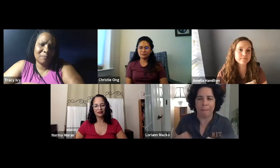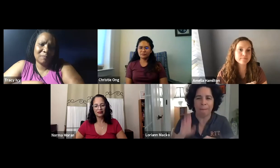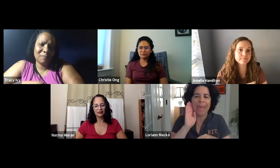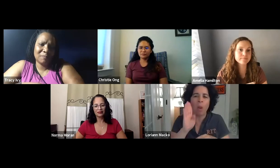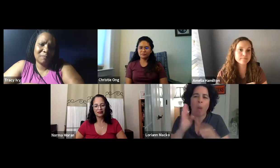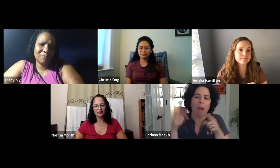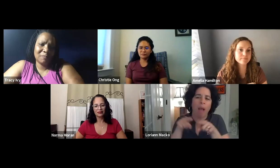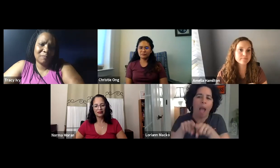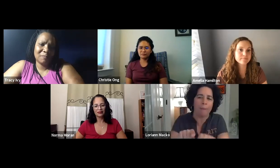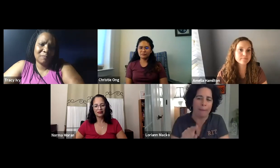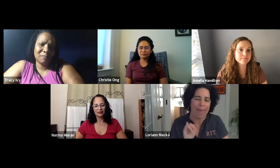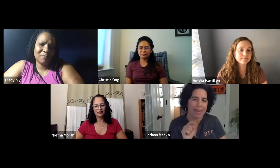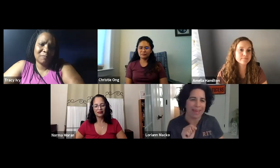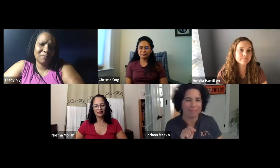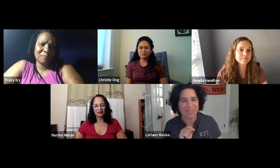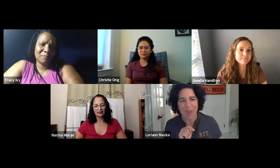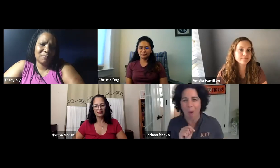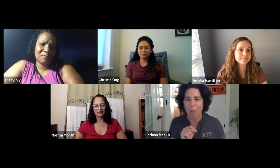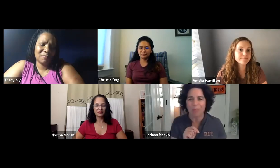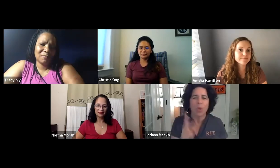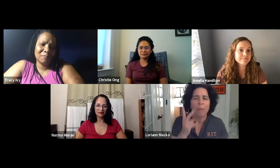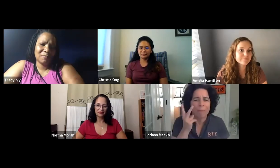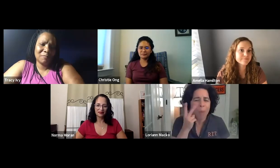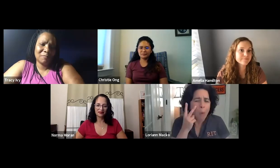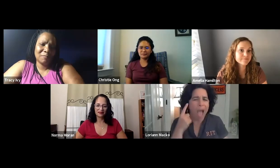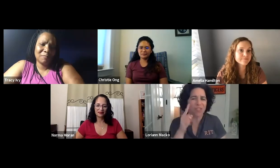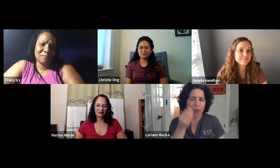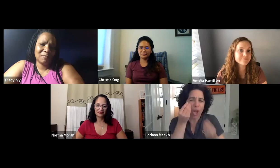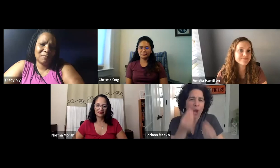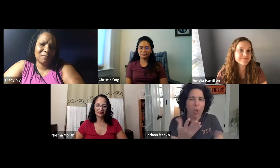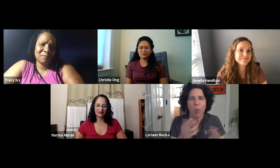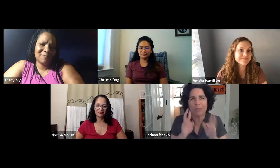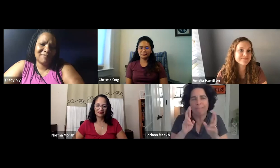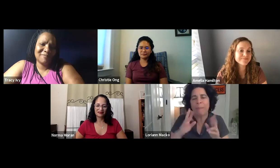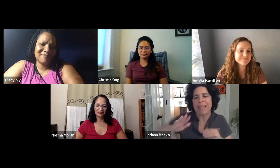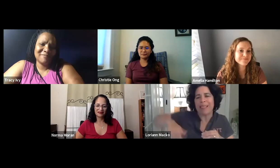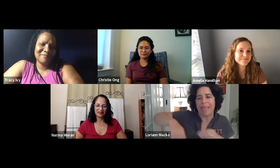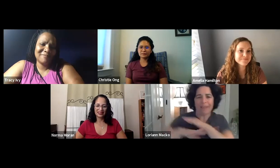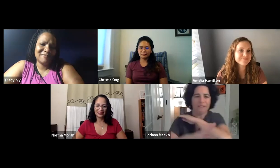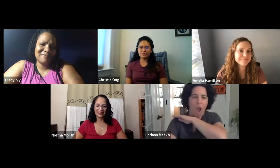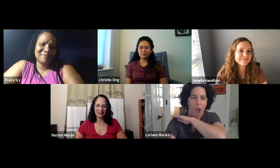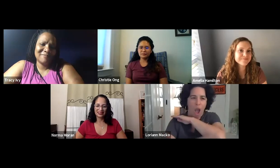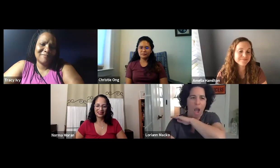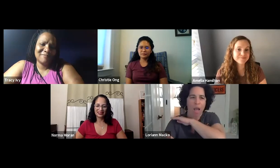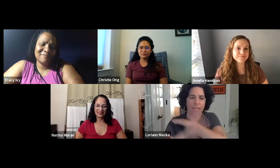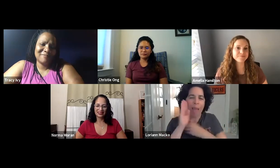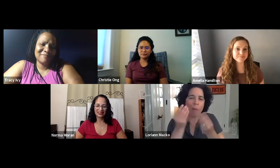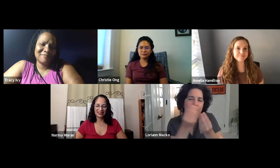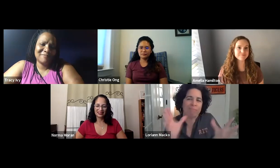hoping to have in the museum. It's going to be more of a complement to the museum. But keep your eyes out on that for maybe